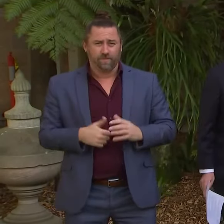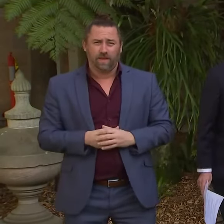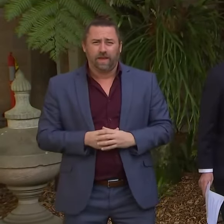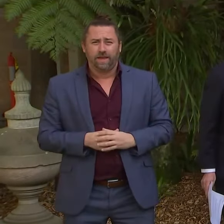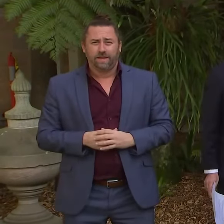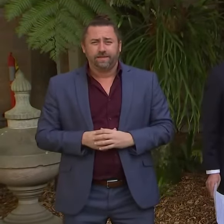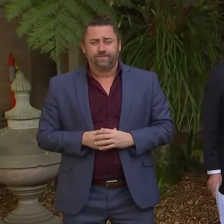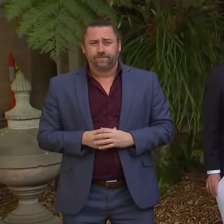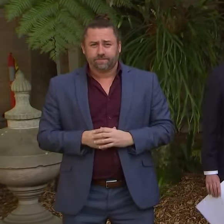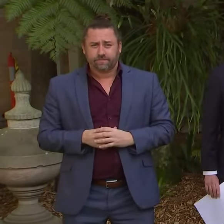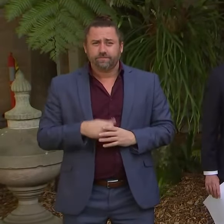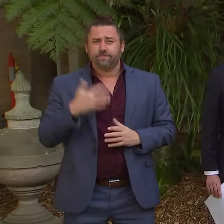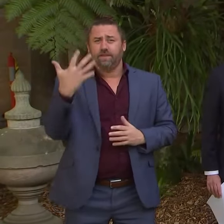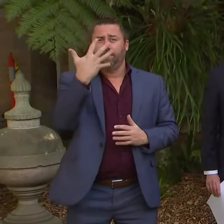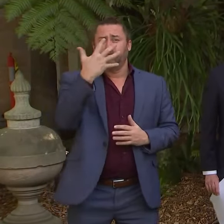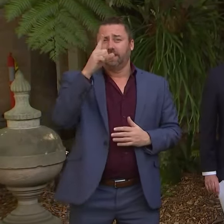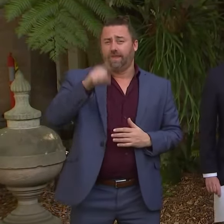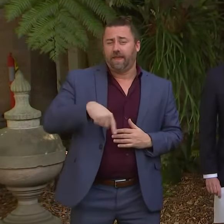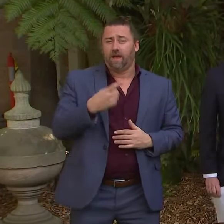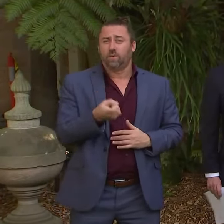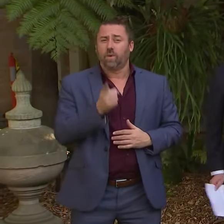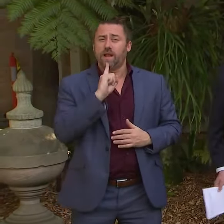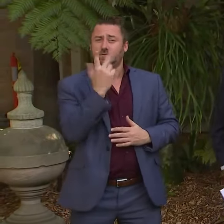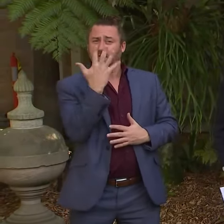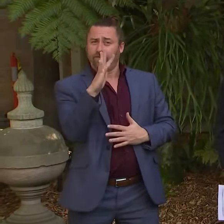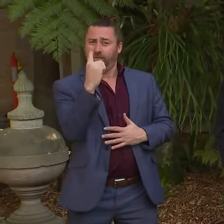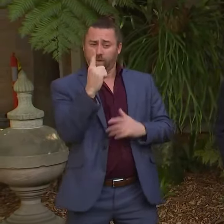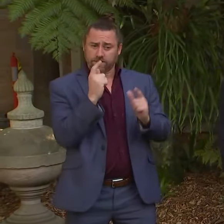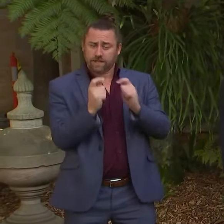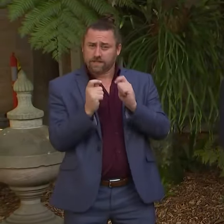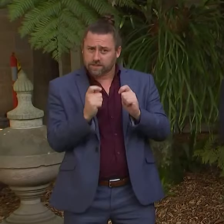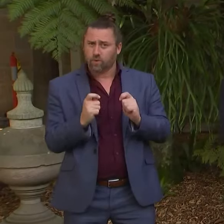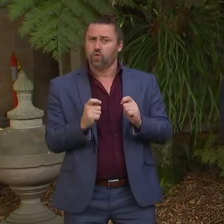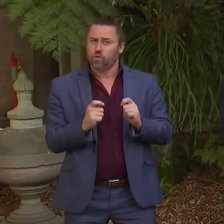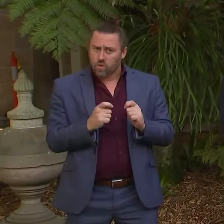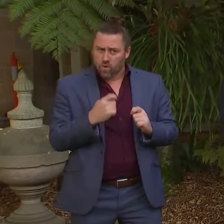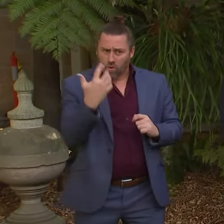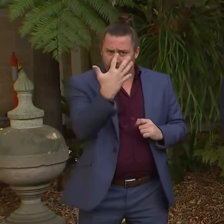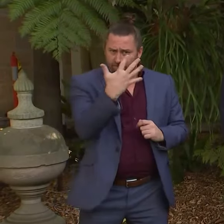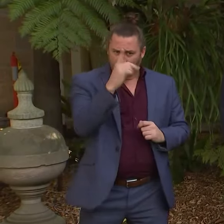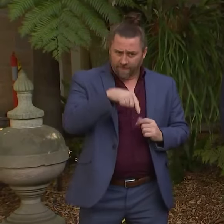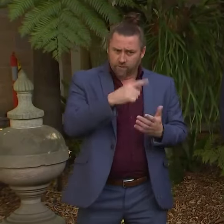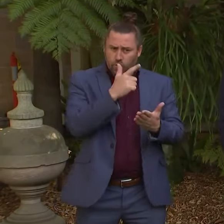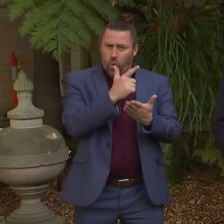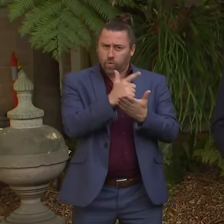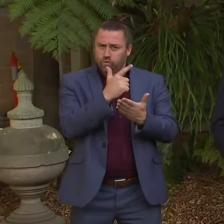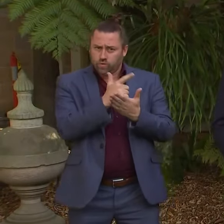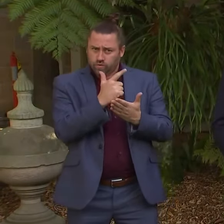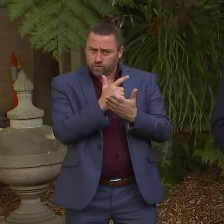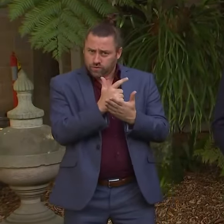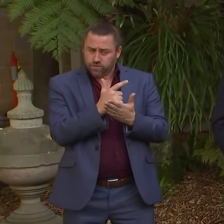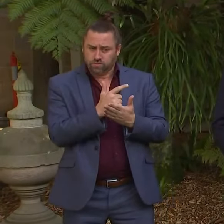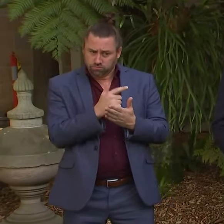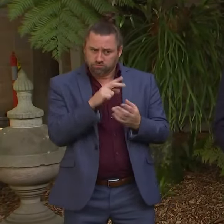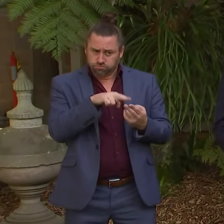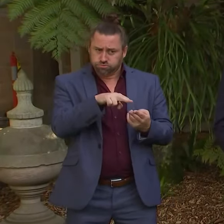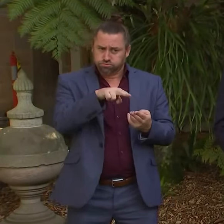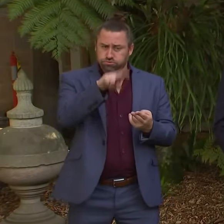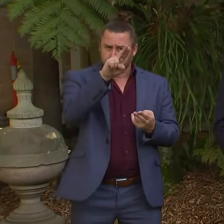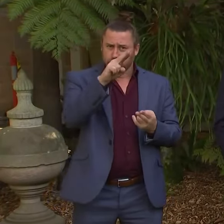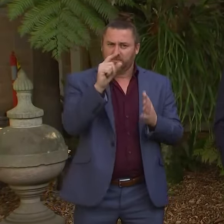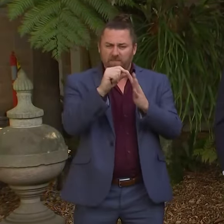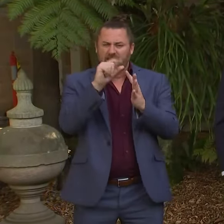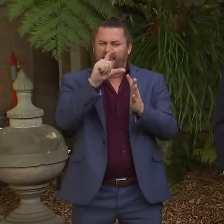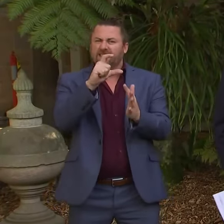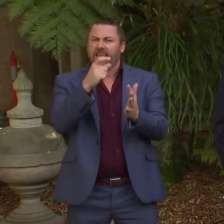and 15,151 tests. So it's good to see that our testing numbers have come back up. That's an indication that